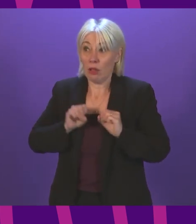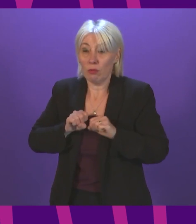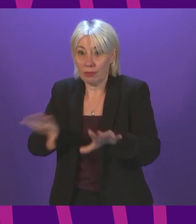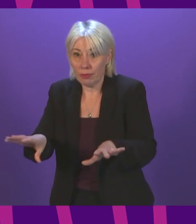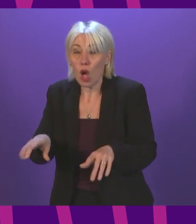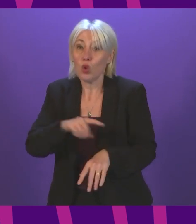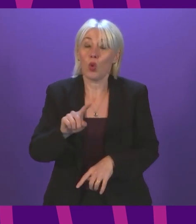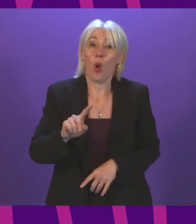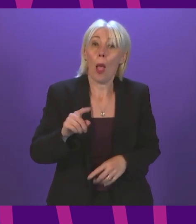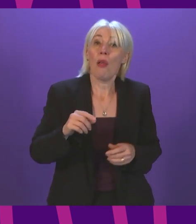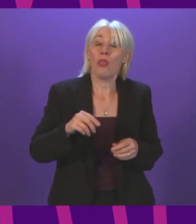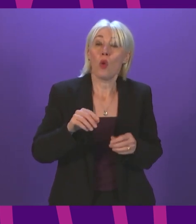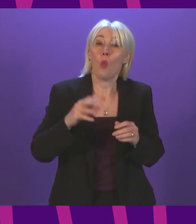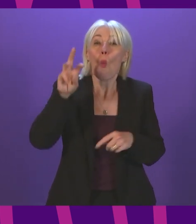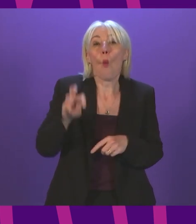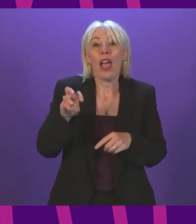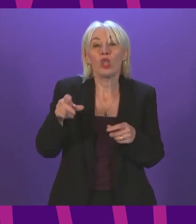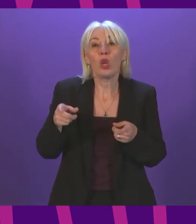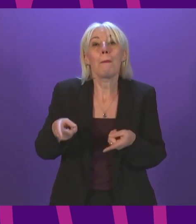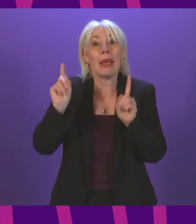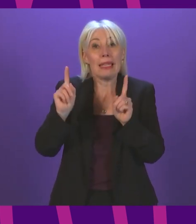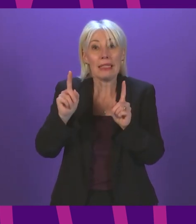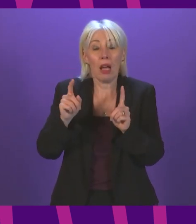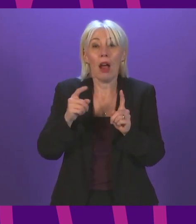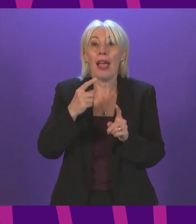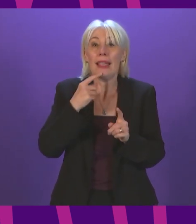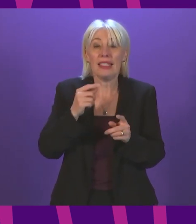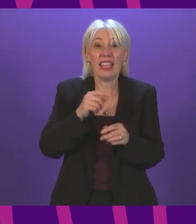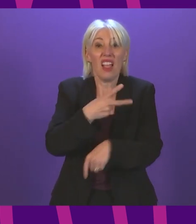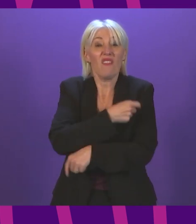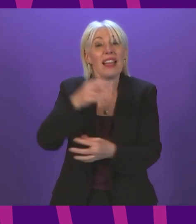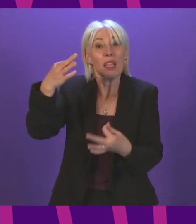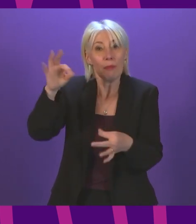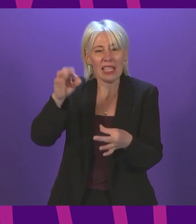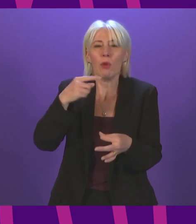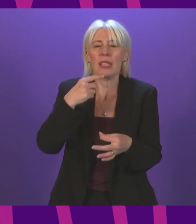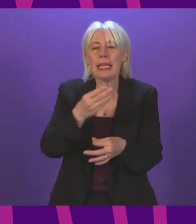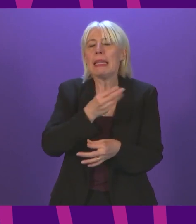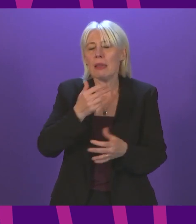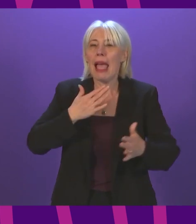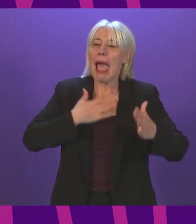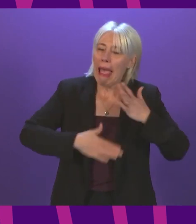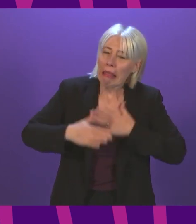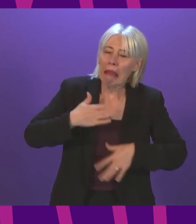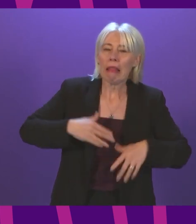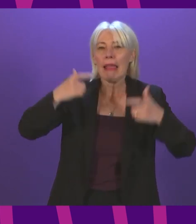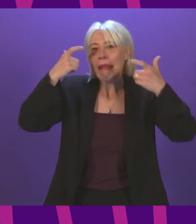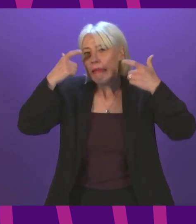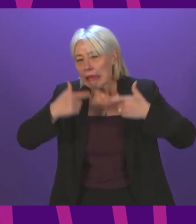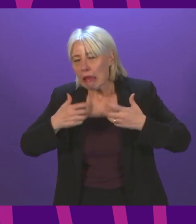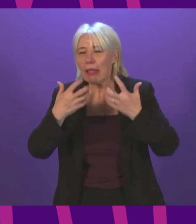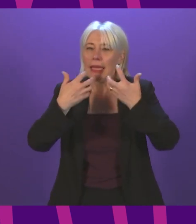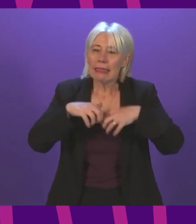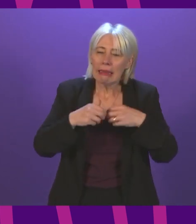who said that using a vaccine passport alone raises, and I quote, a series of ethical, legal and technical